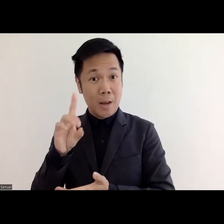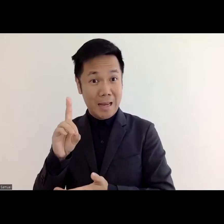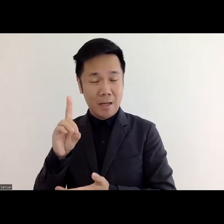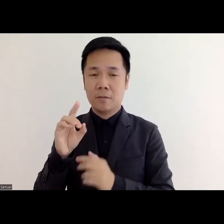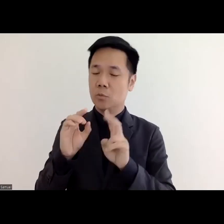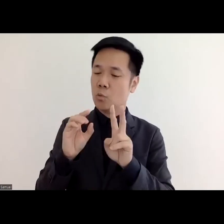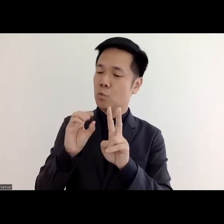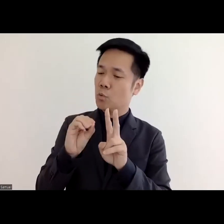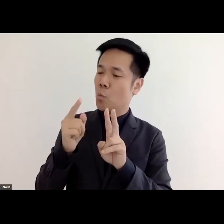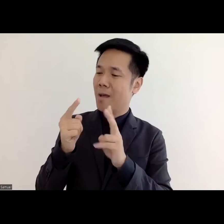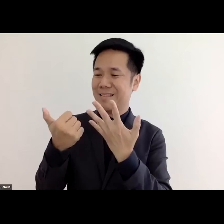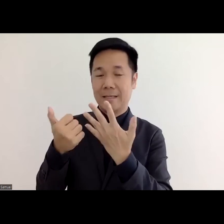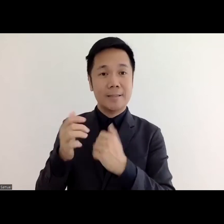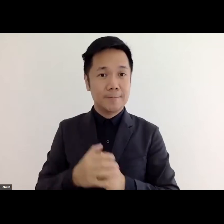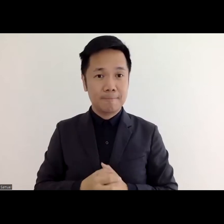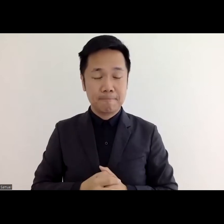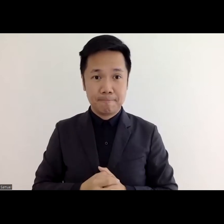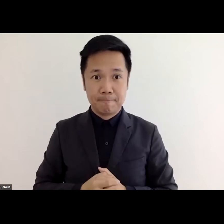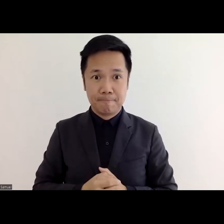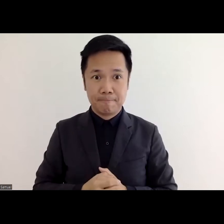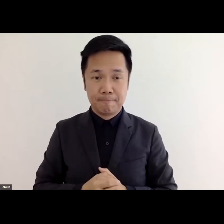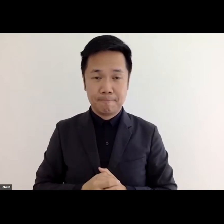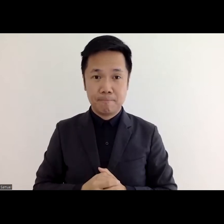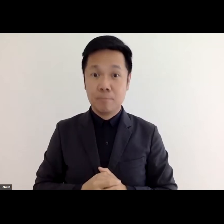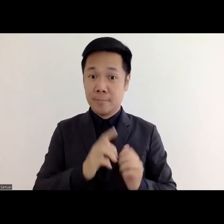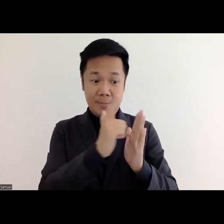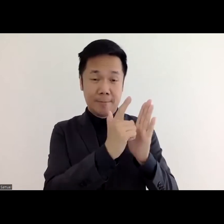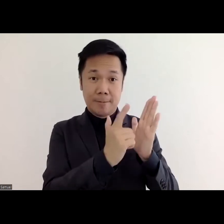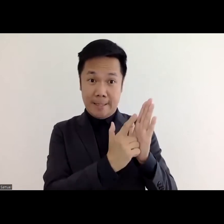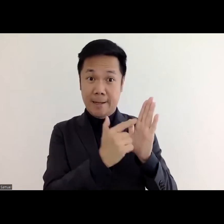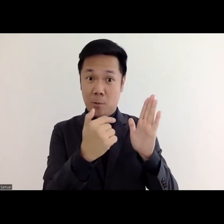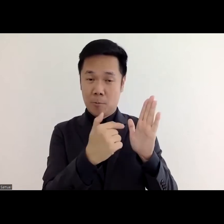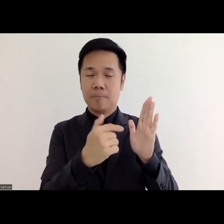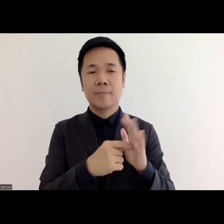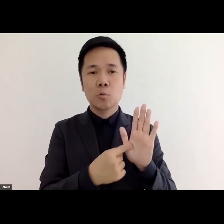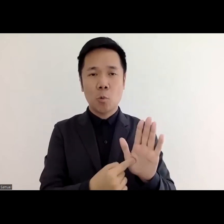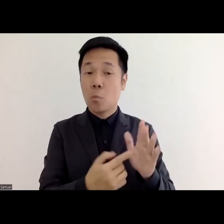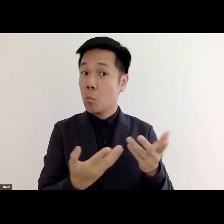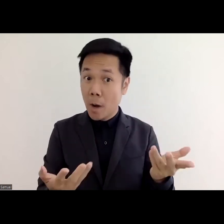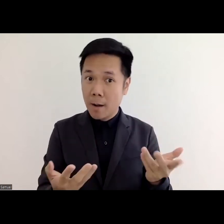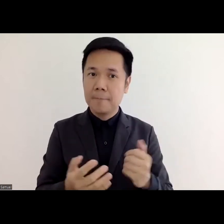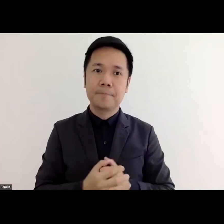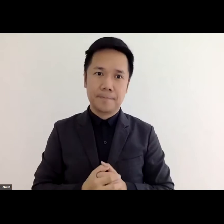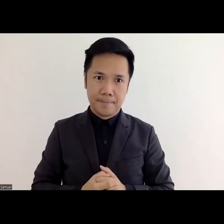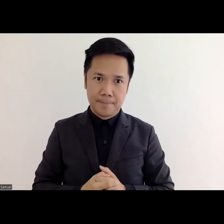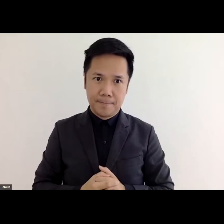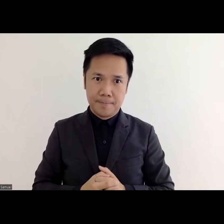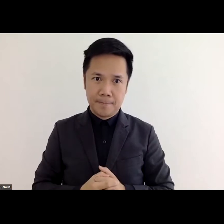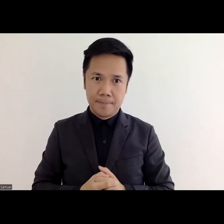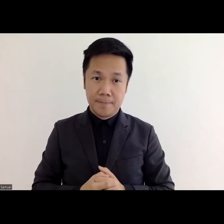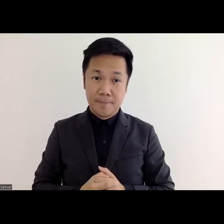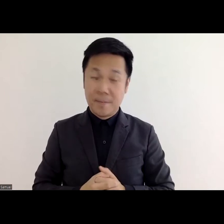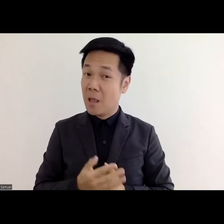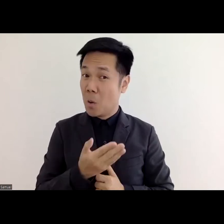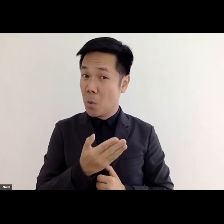in that for the first time you know the act highlights the fact that uh every person